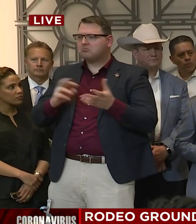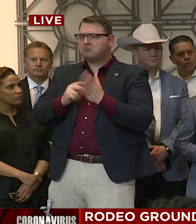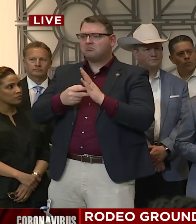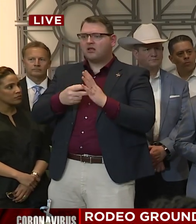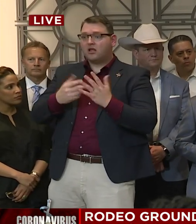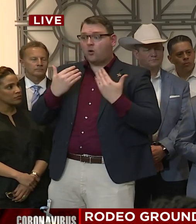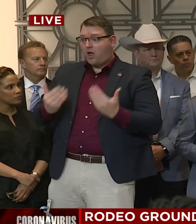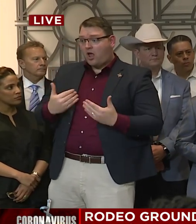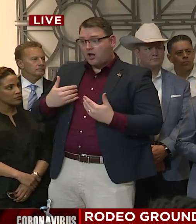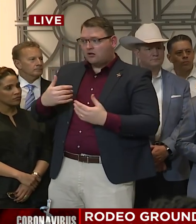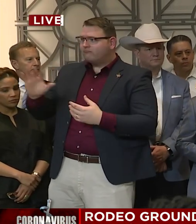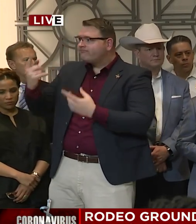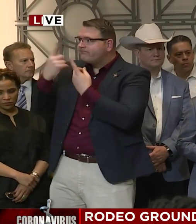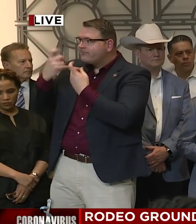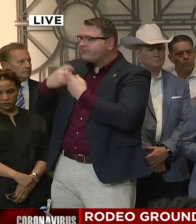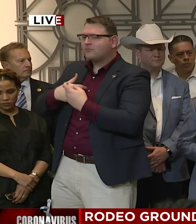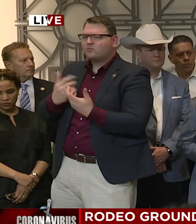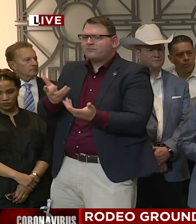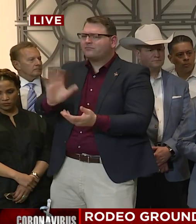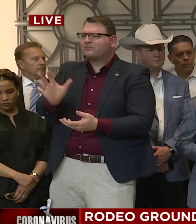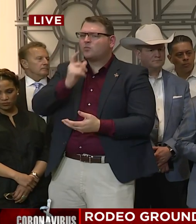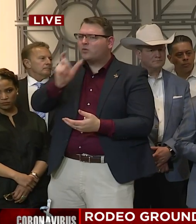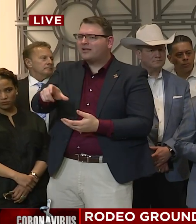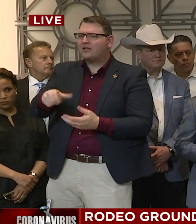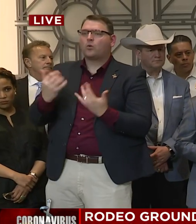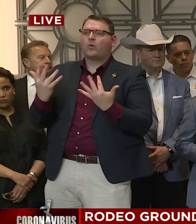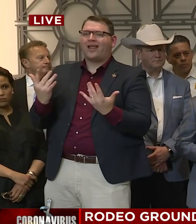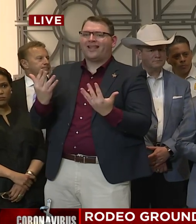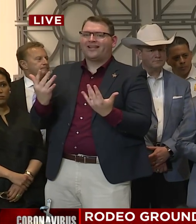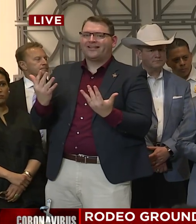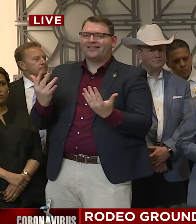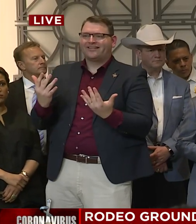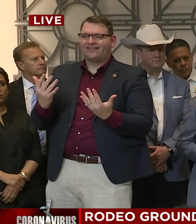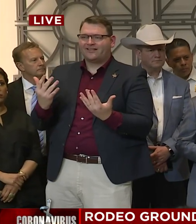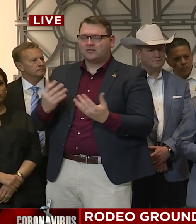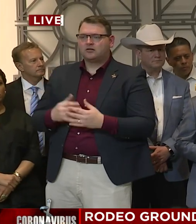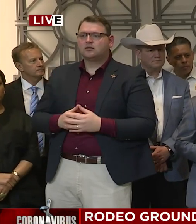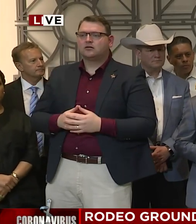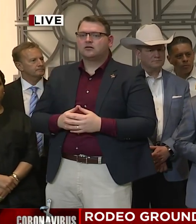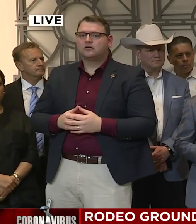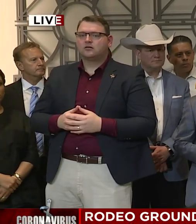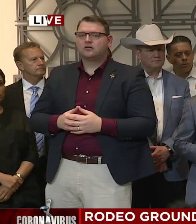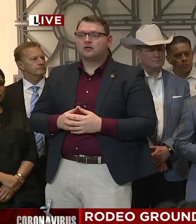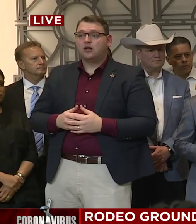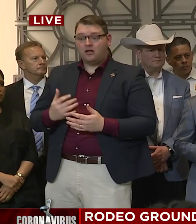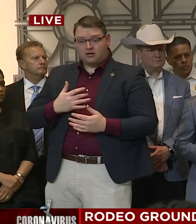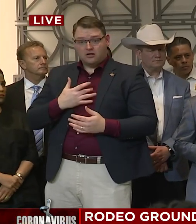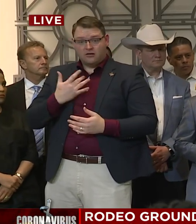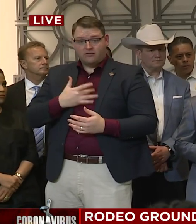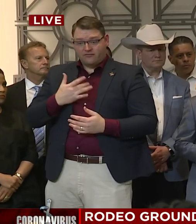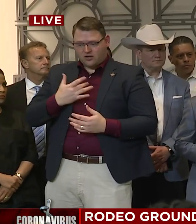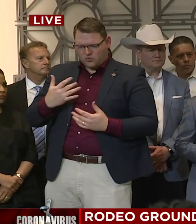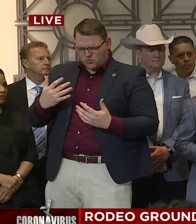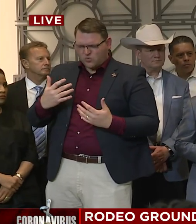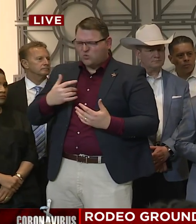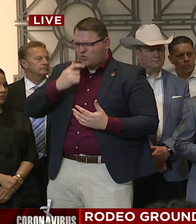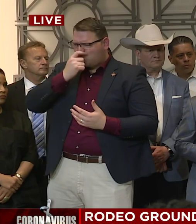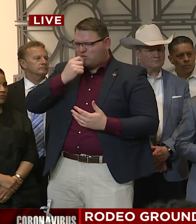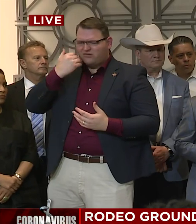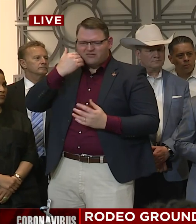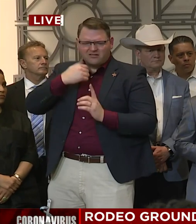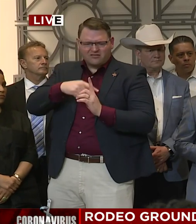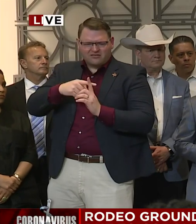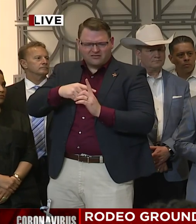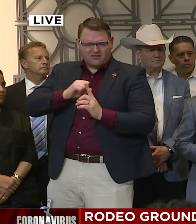symptoms, contact your health care provider. And here's another important part. If you have symptoms and you think that you're infected, please call ahead